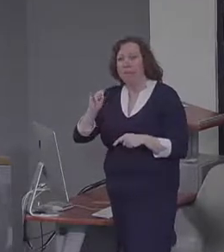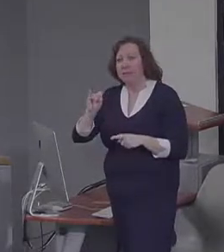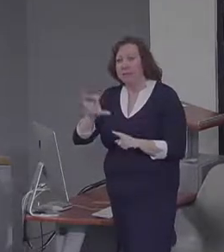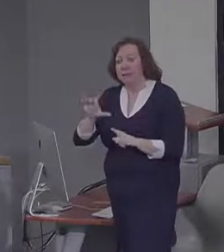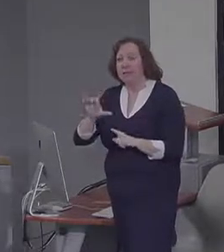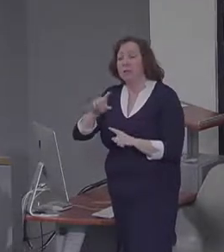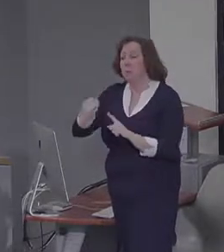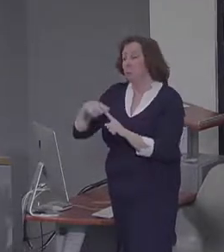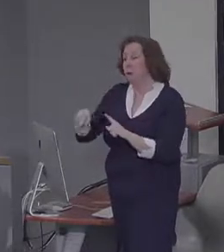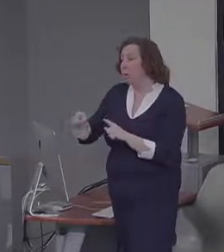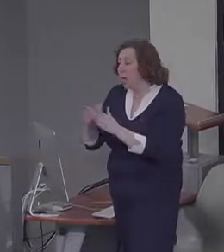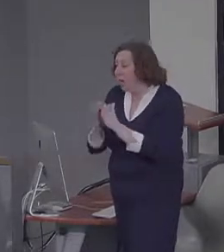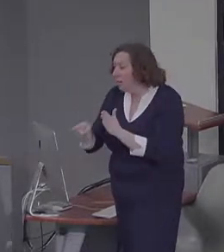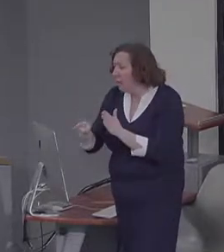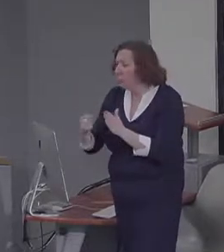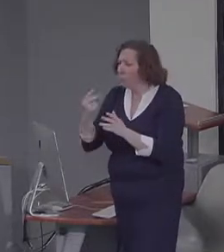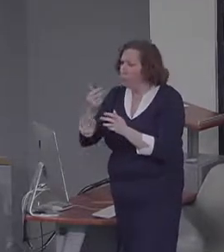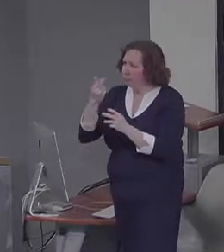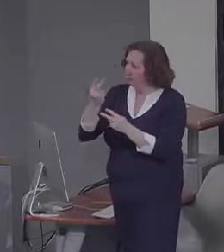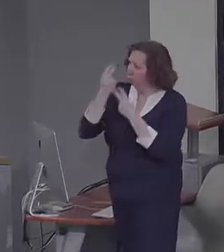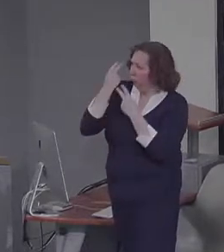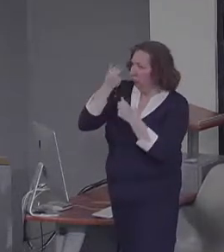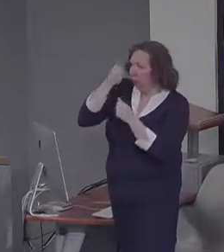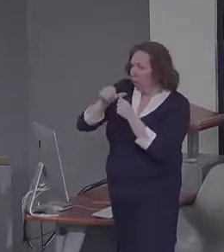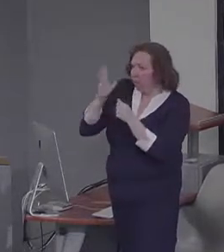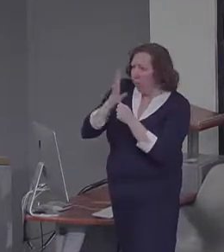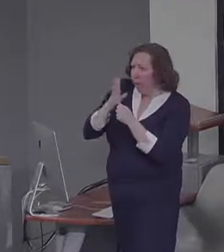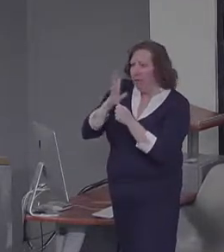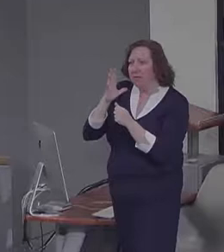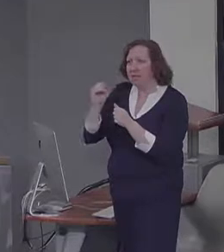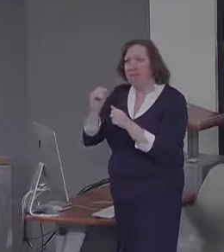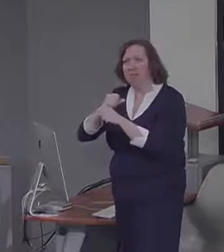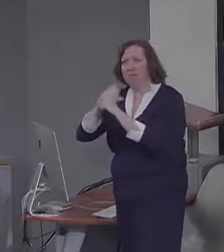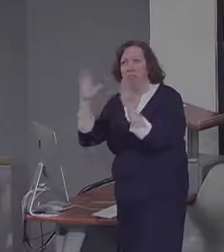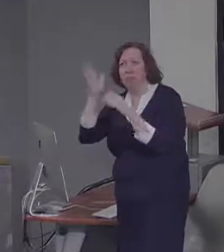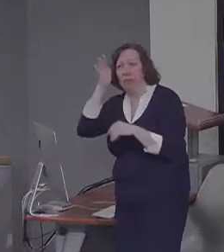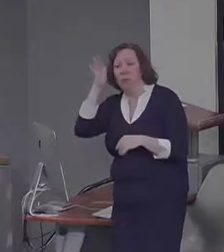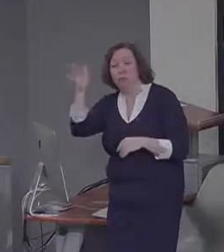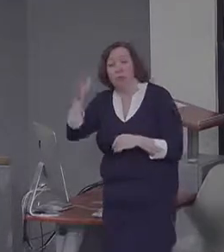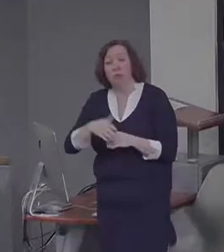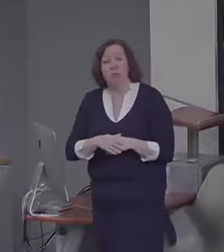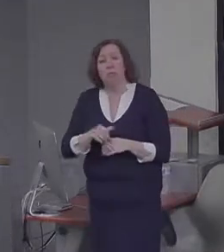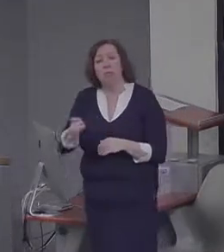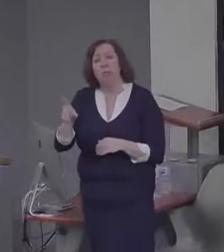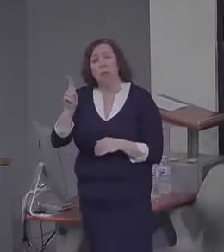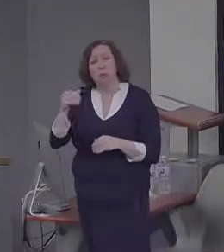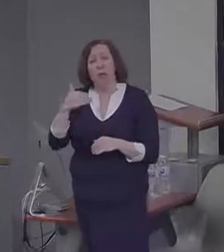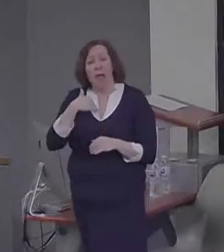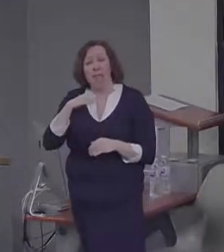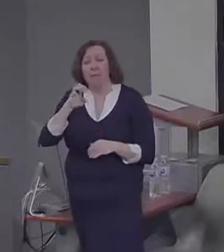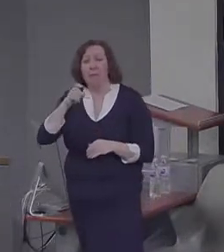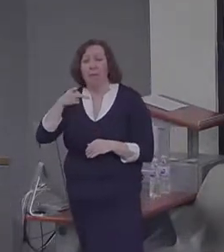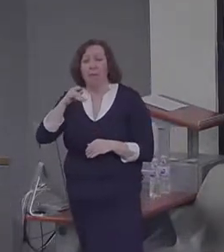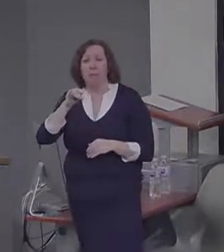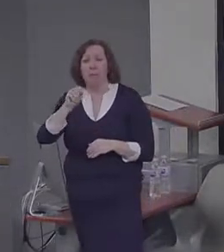those patients, while they do have episodic memory deficits, many of them also have broader declarative memory deficits.